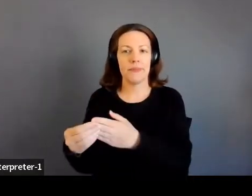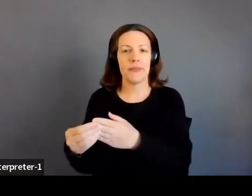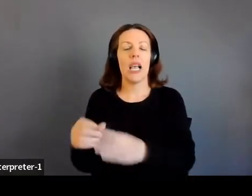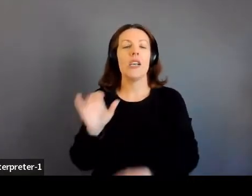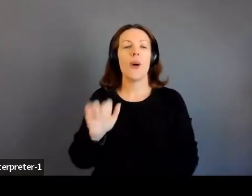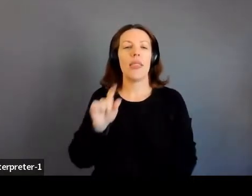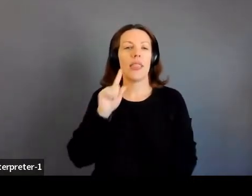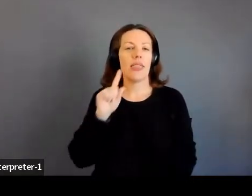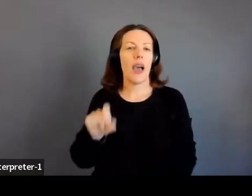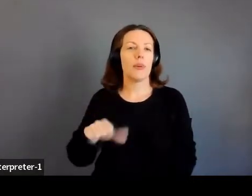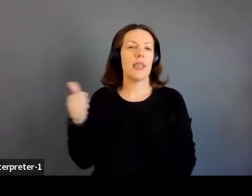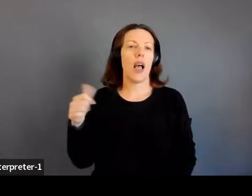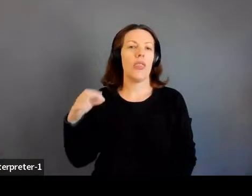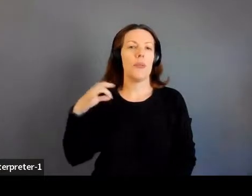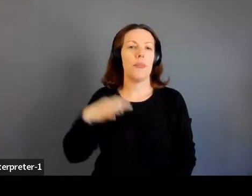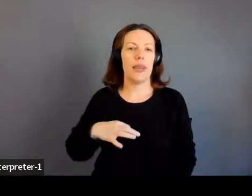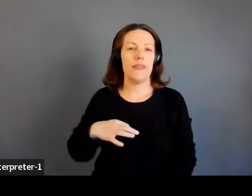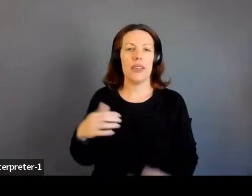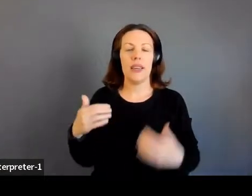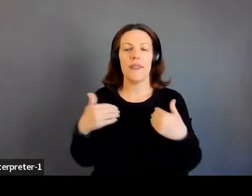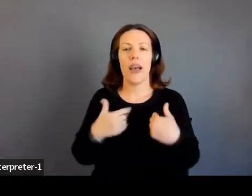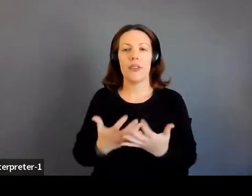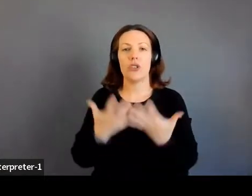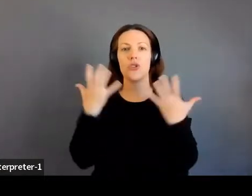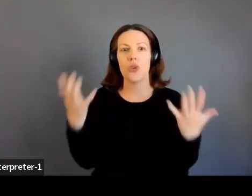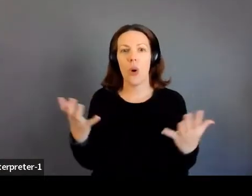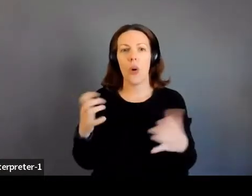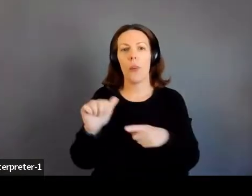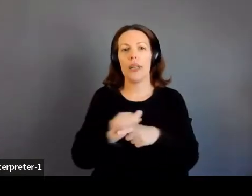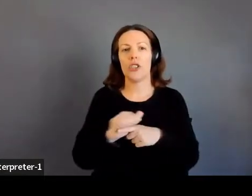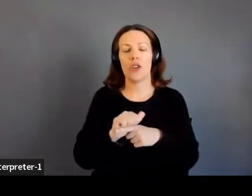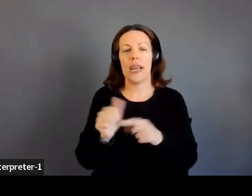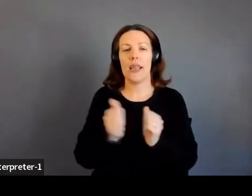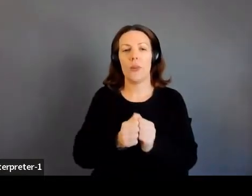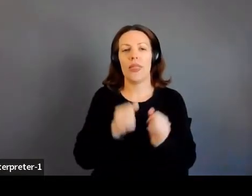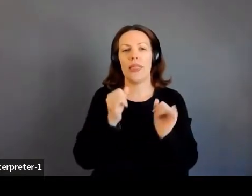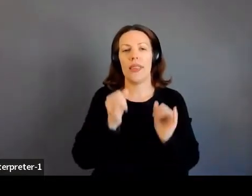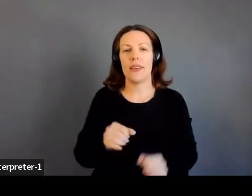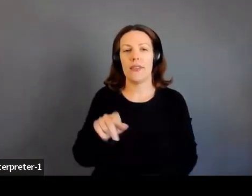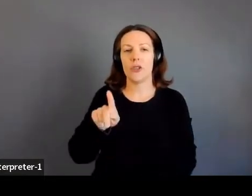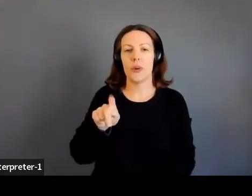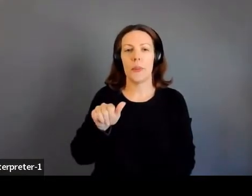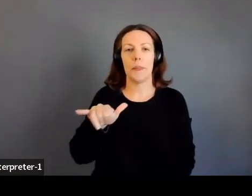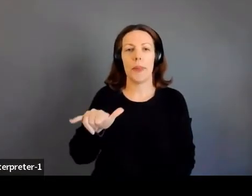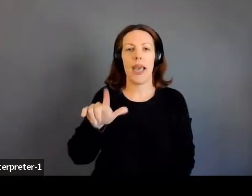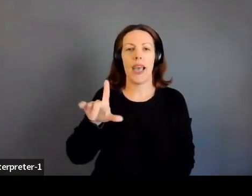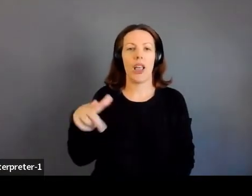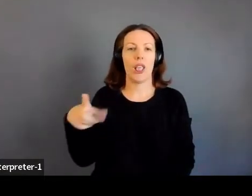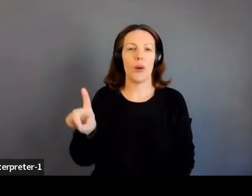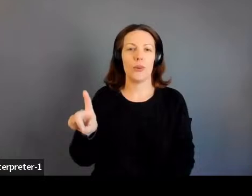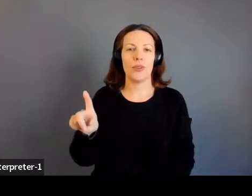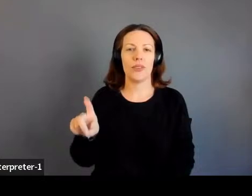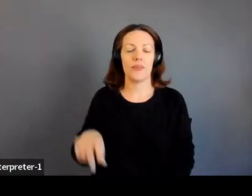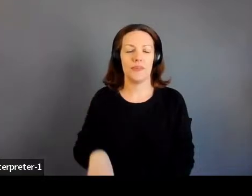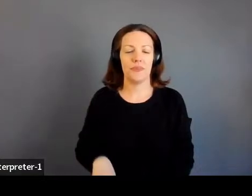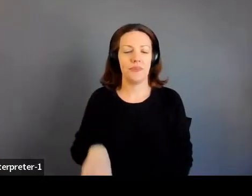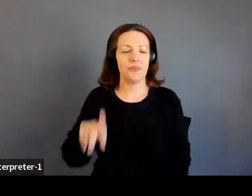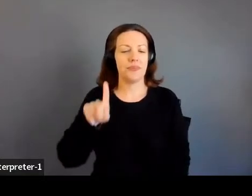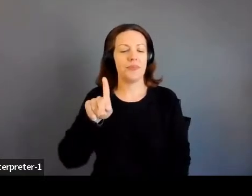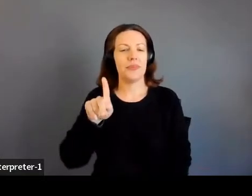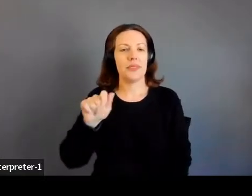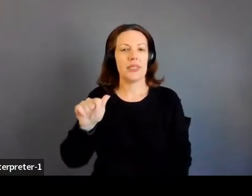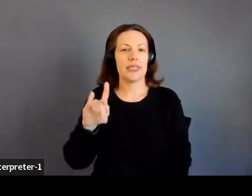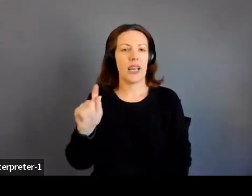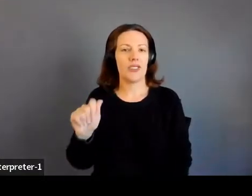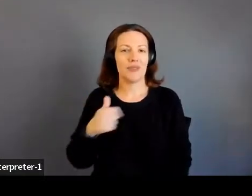benefit of having, you know, so much training with these individual payloads. Excellent. So we have some young